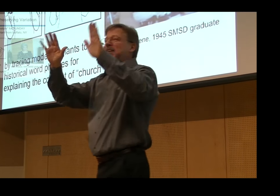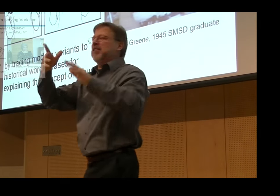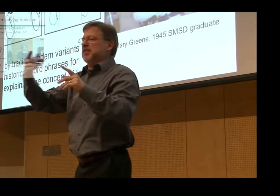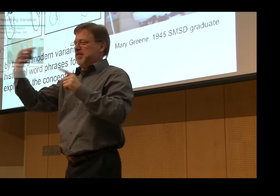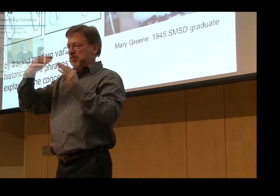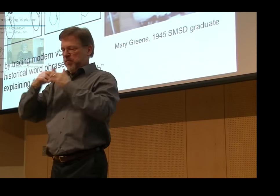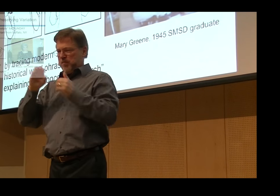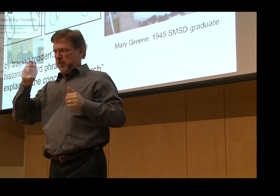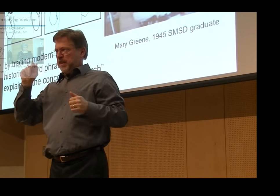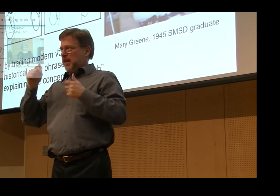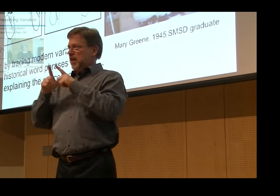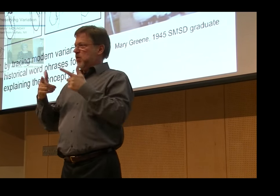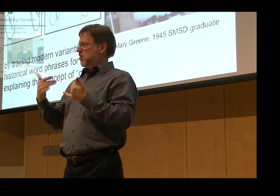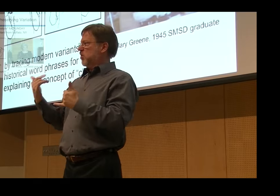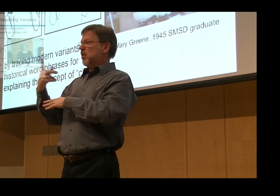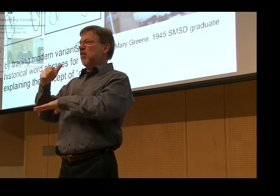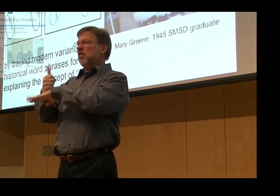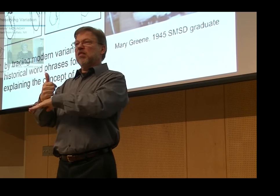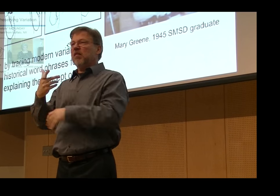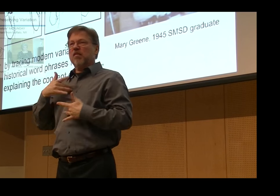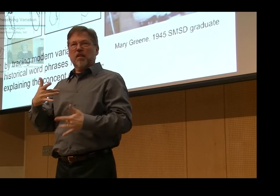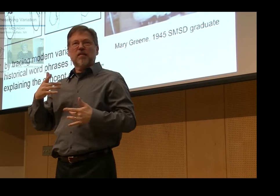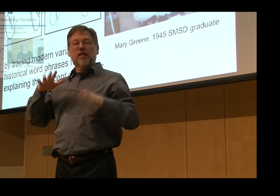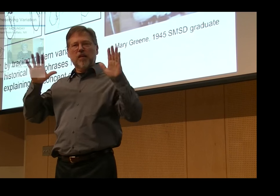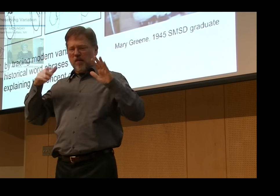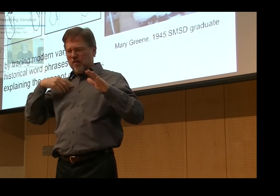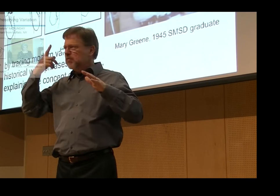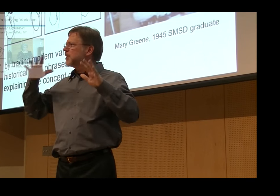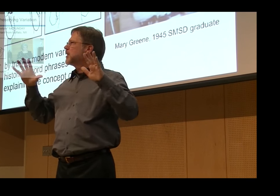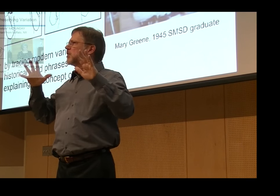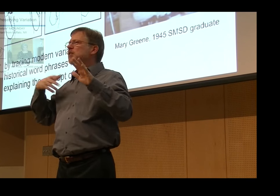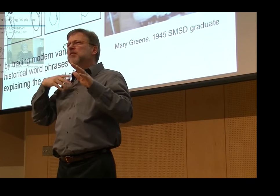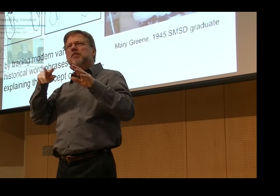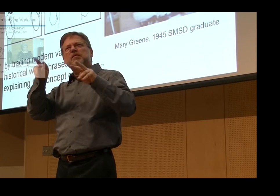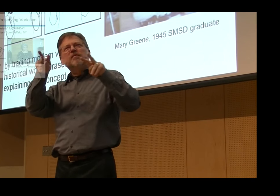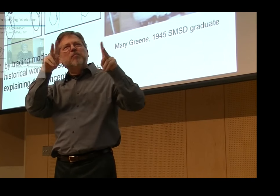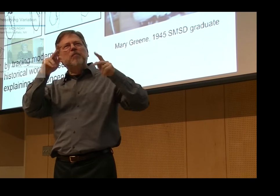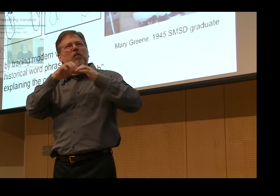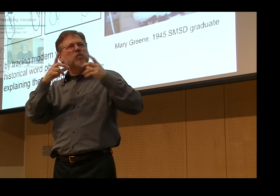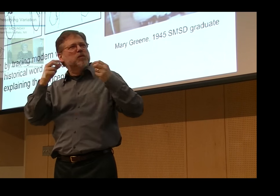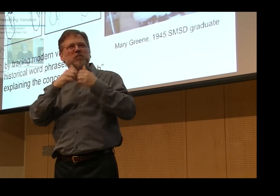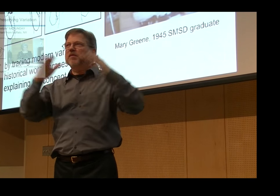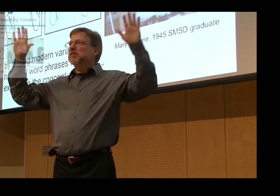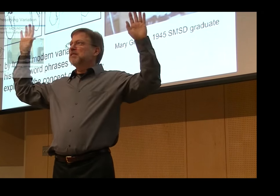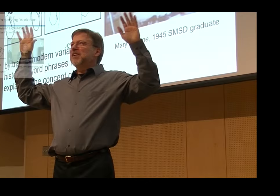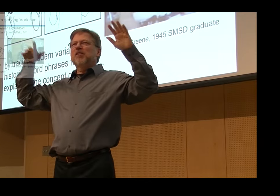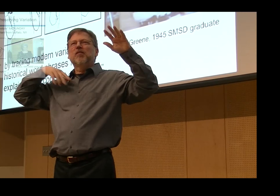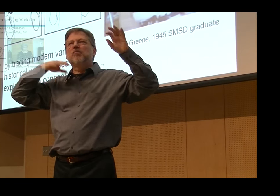and can now interpret where her form came from. So let me go back to Sunday. Think about the metal language today. We